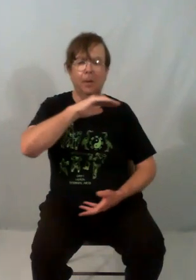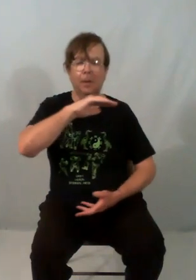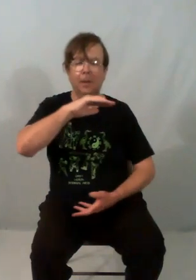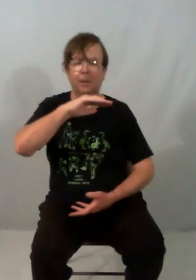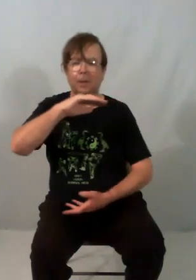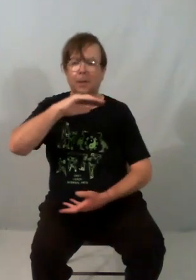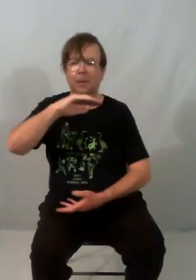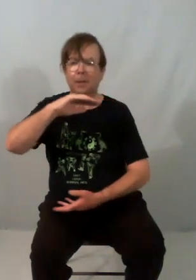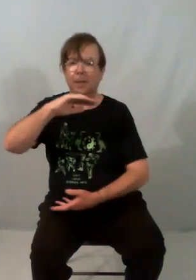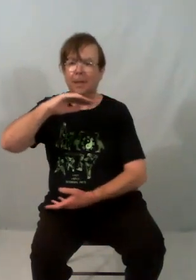little turn at the end.